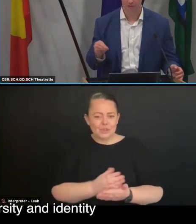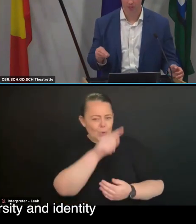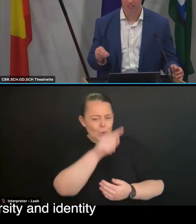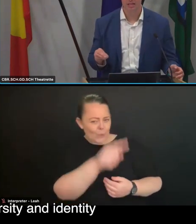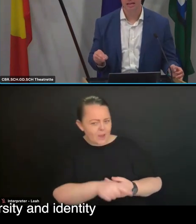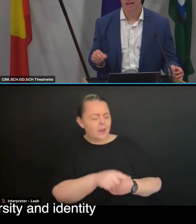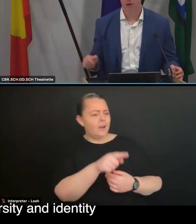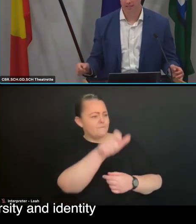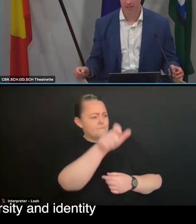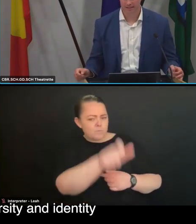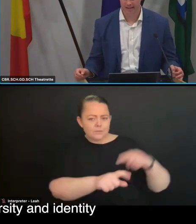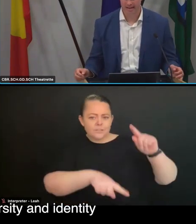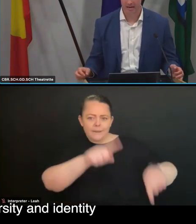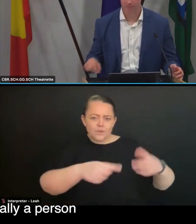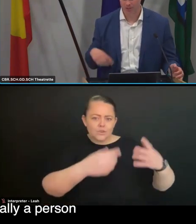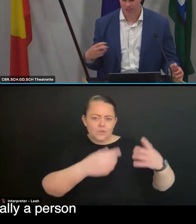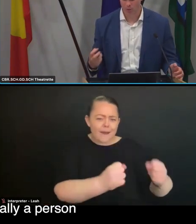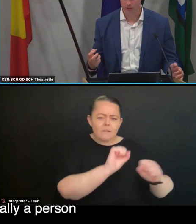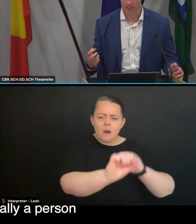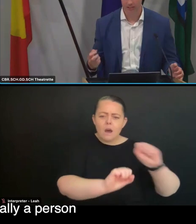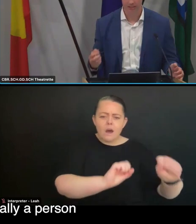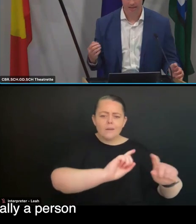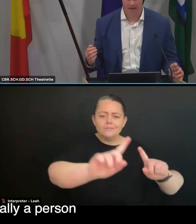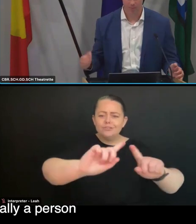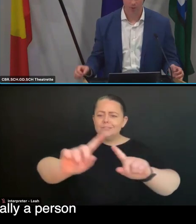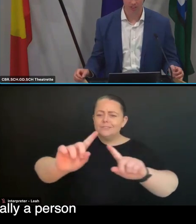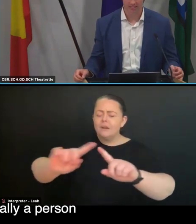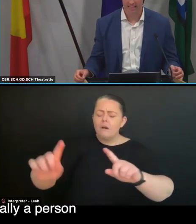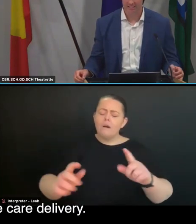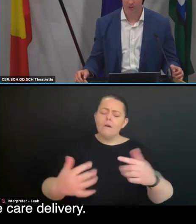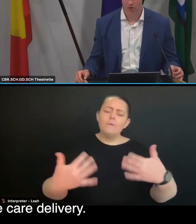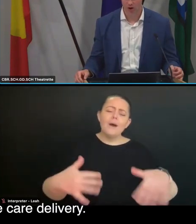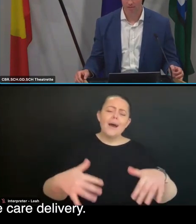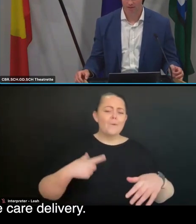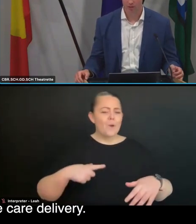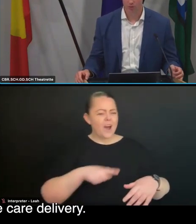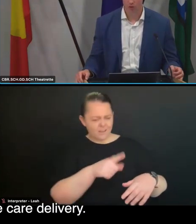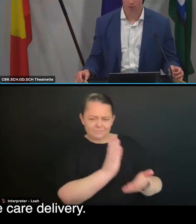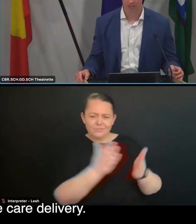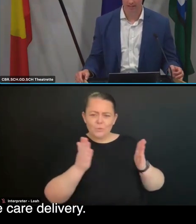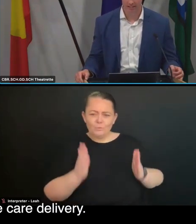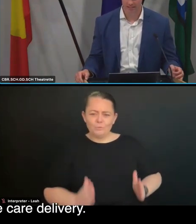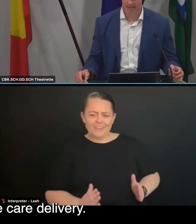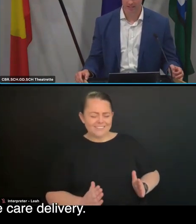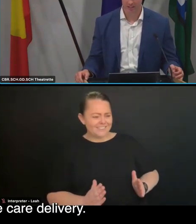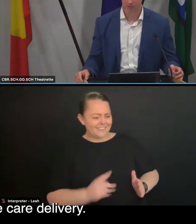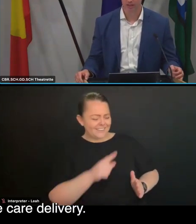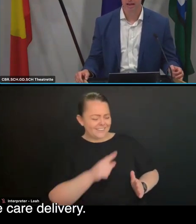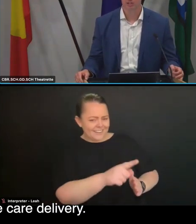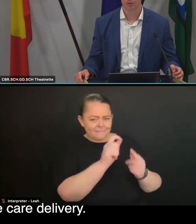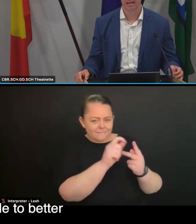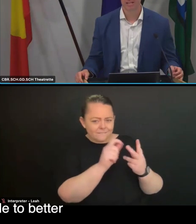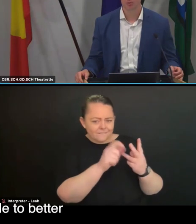person's diversity and identity, again, because they're holistically a person. And this has to drive responsive care